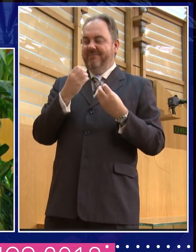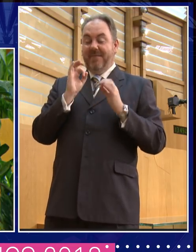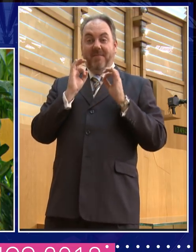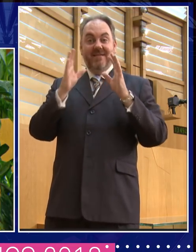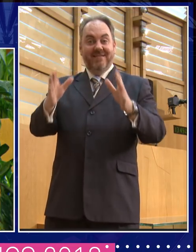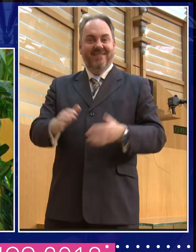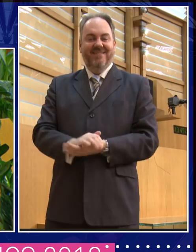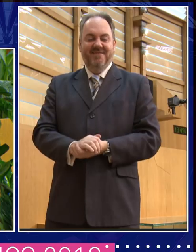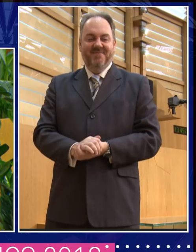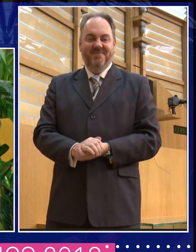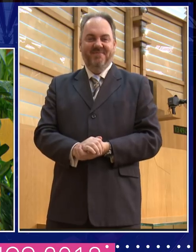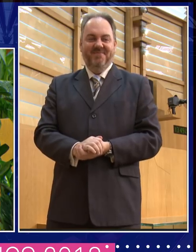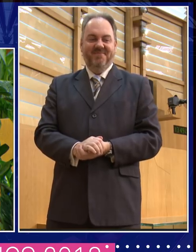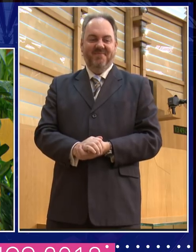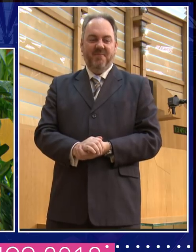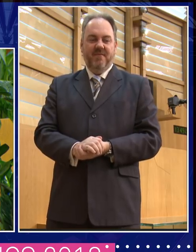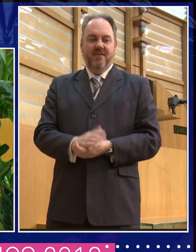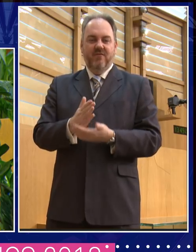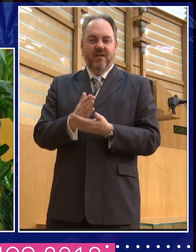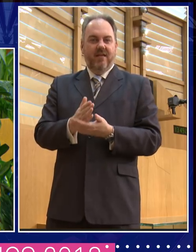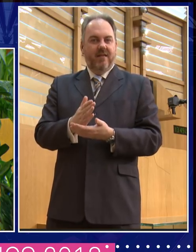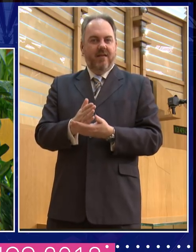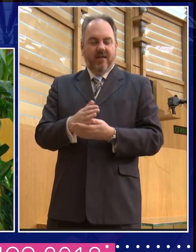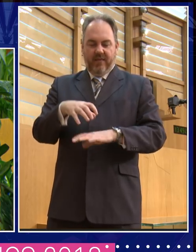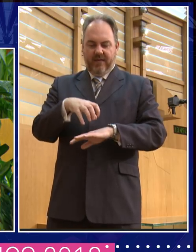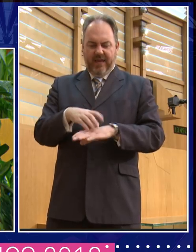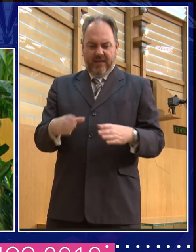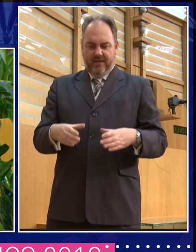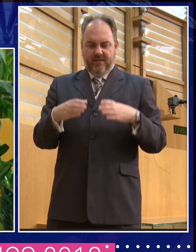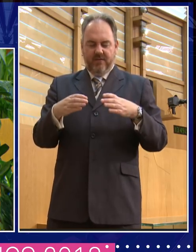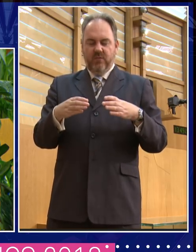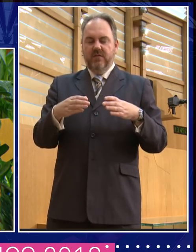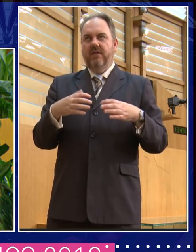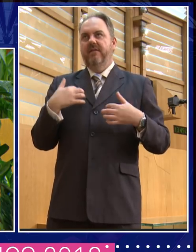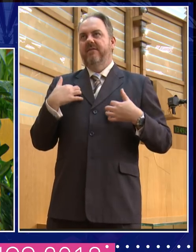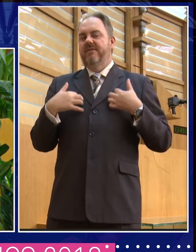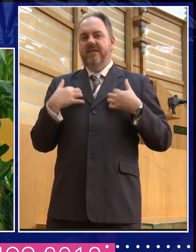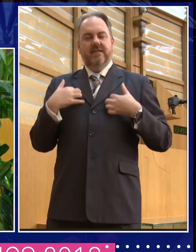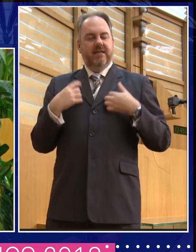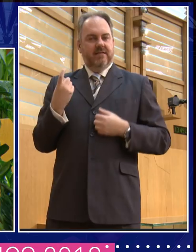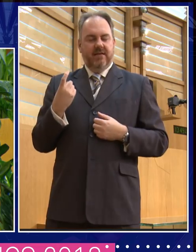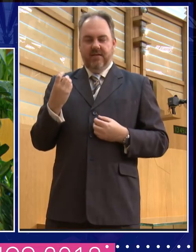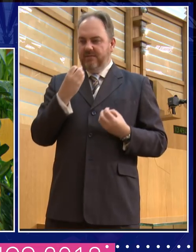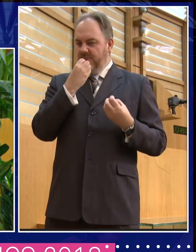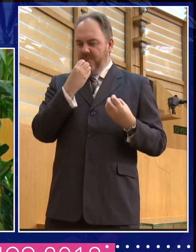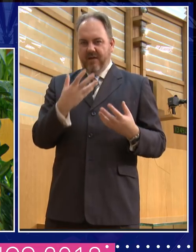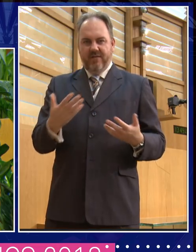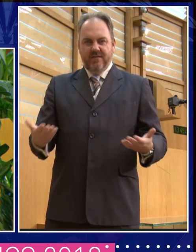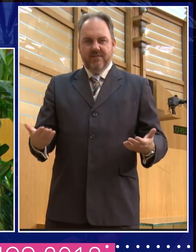not just that the cake was fascinating, and it's still there, I can tell you, it's up to see it, it's that